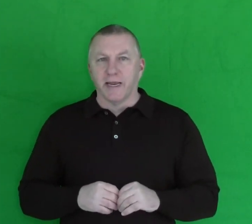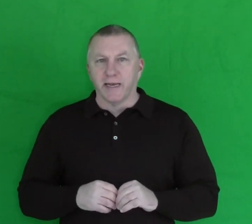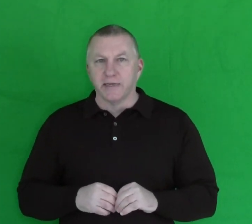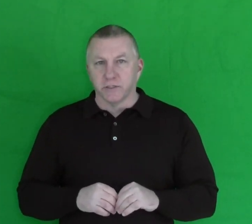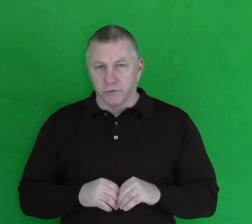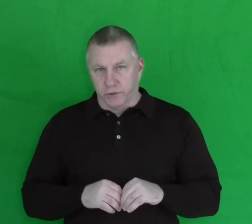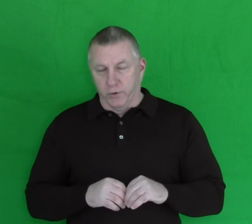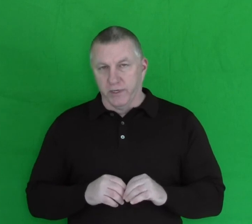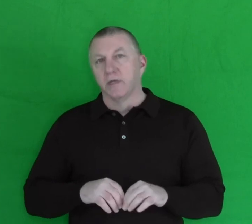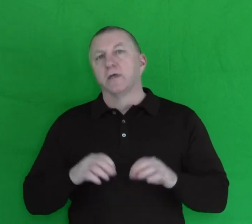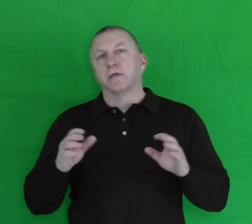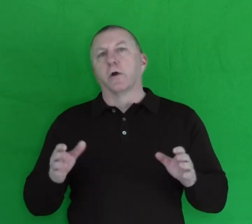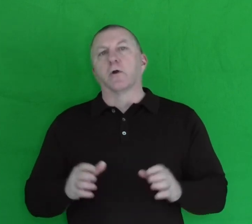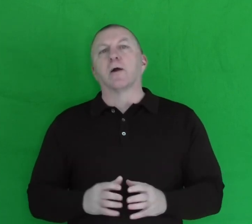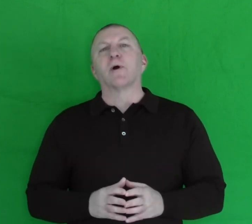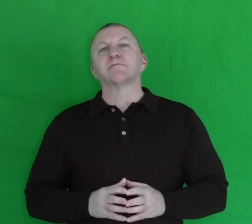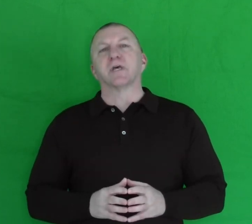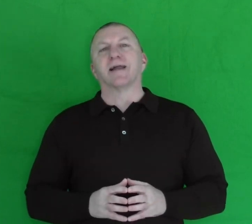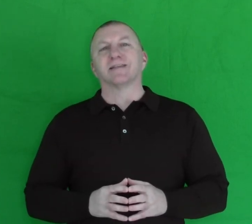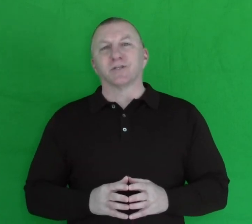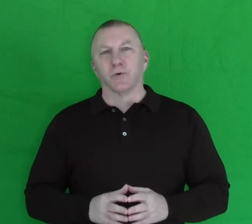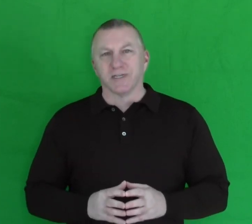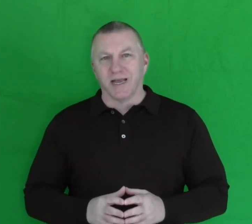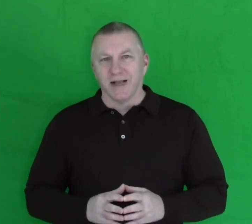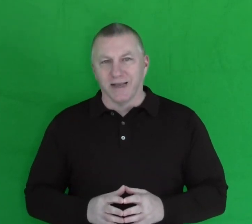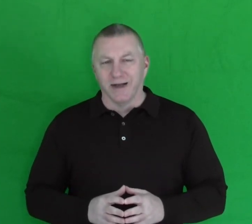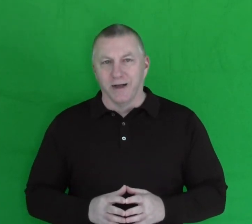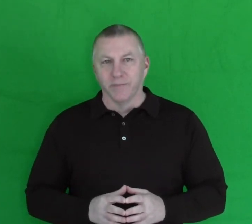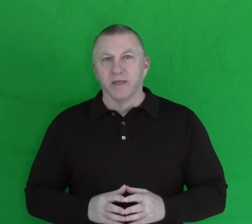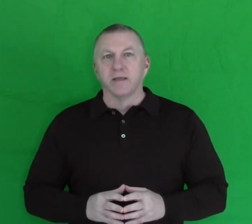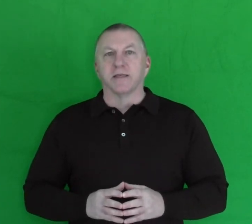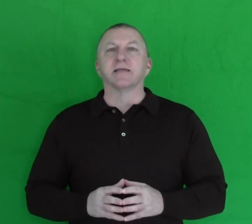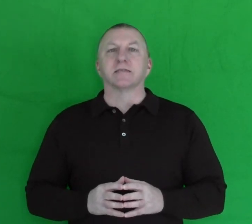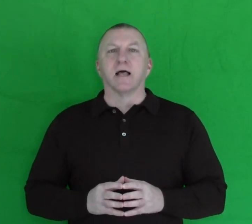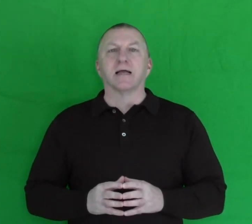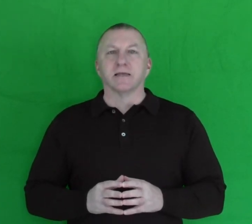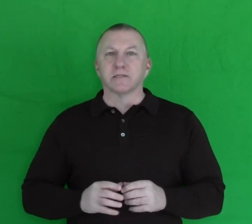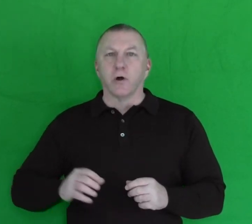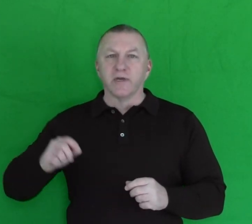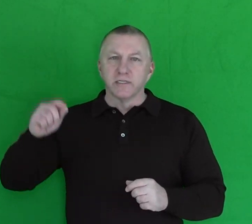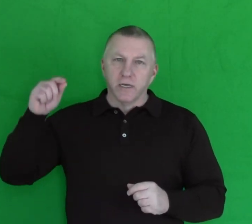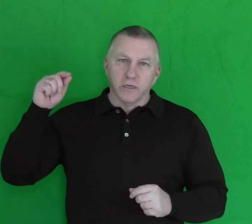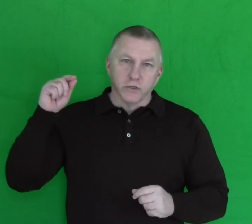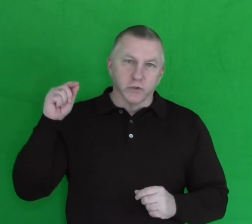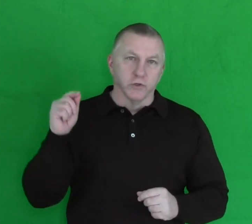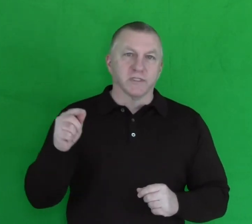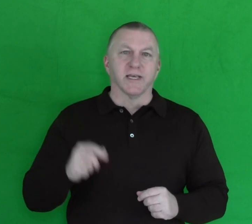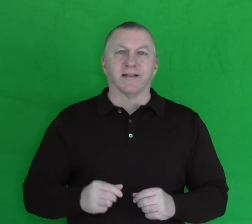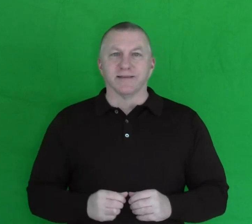888-2-TUART. Go to our website at Tuart.com. Thanks a lot, and as always, good selling.